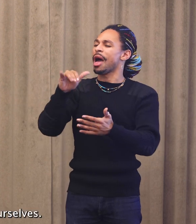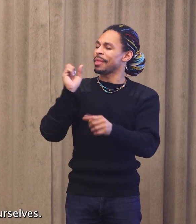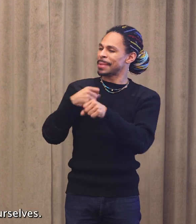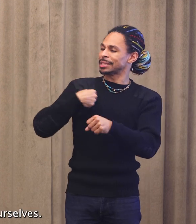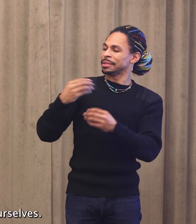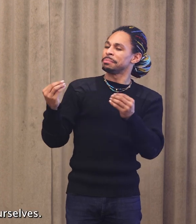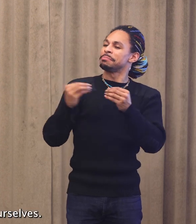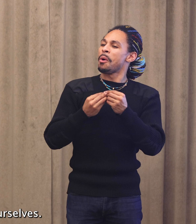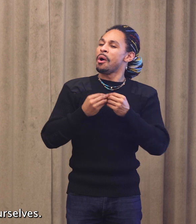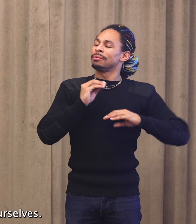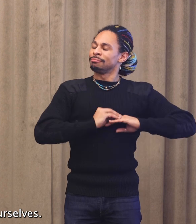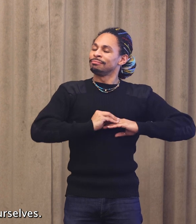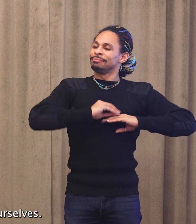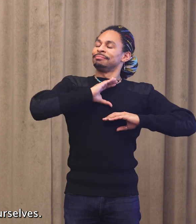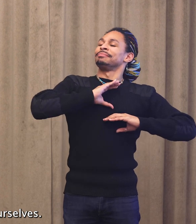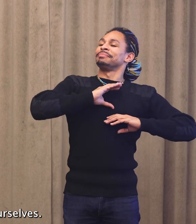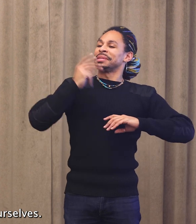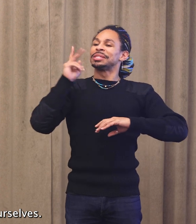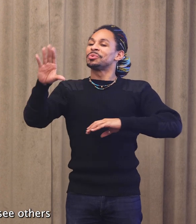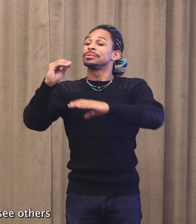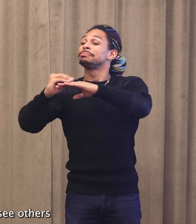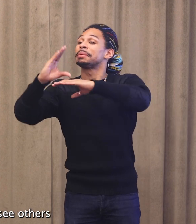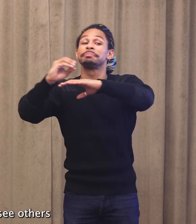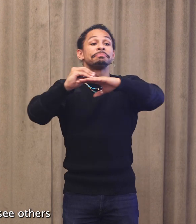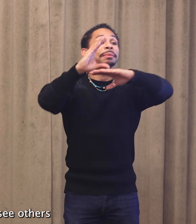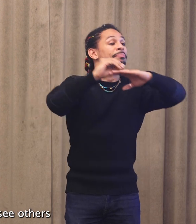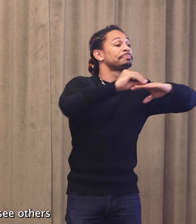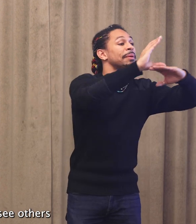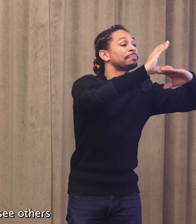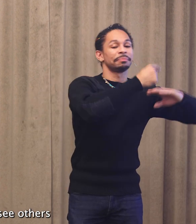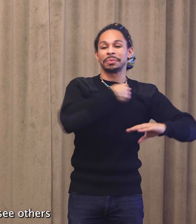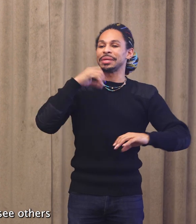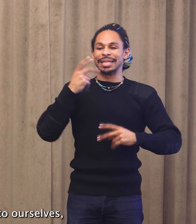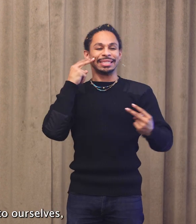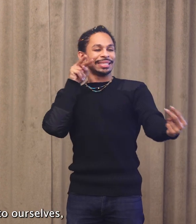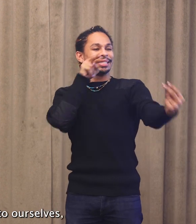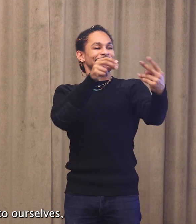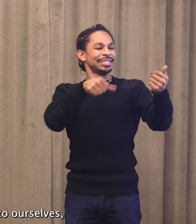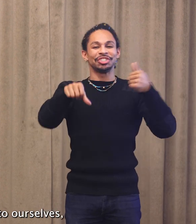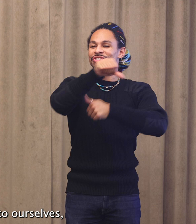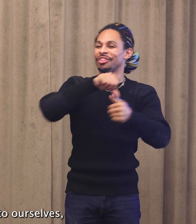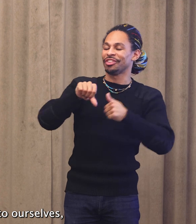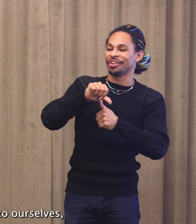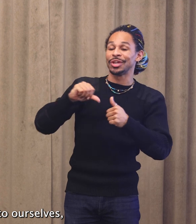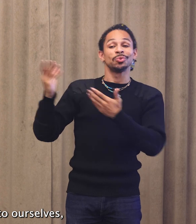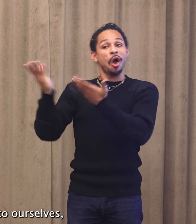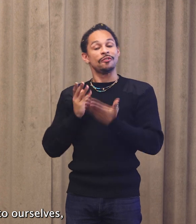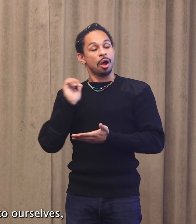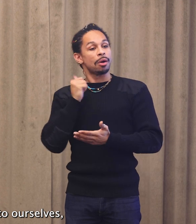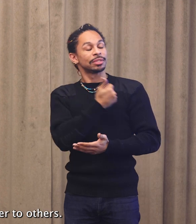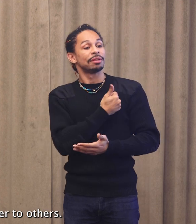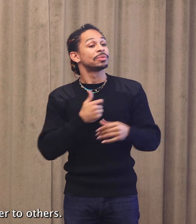In seeing ourselves, we can then see others, and in offering to ourselves,